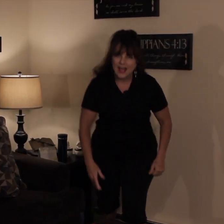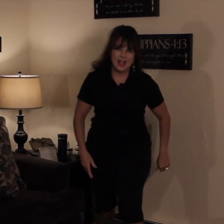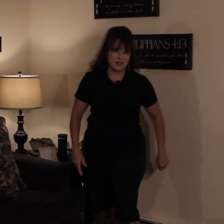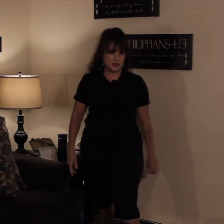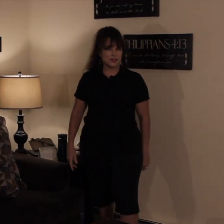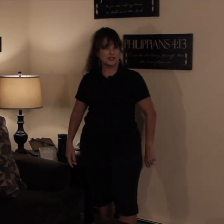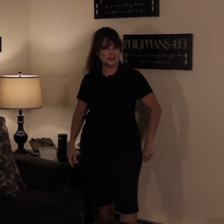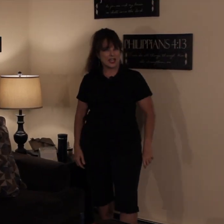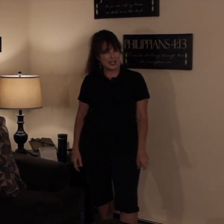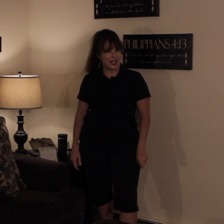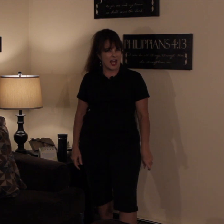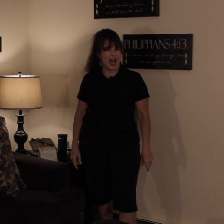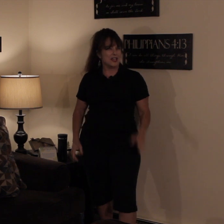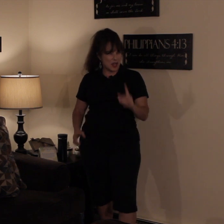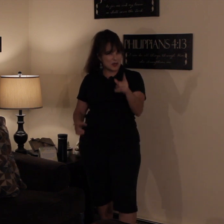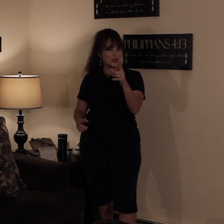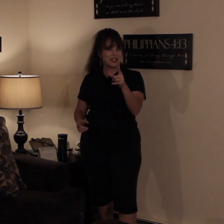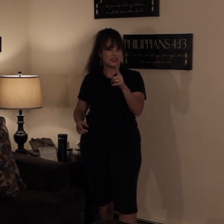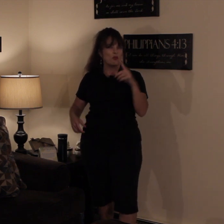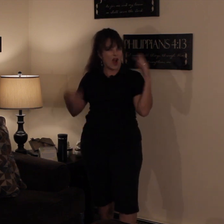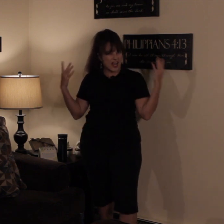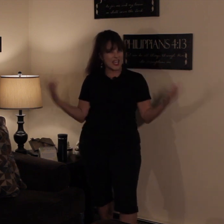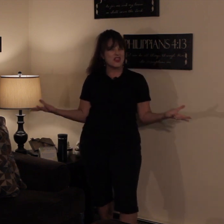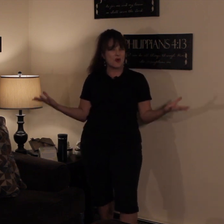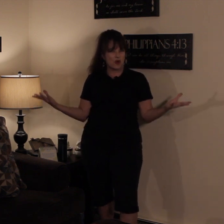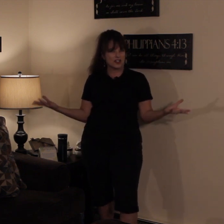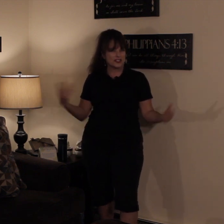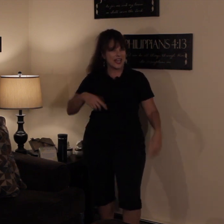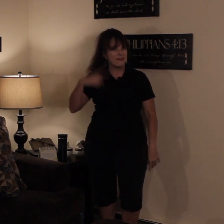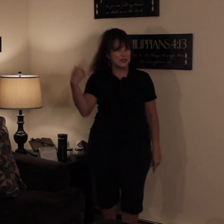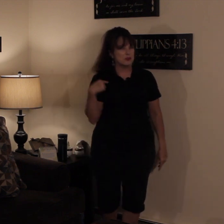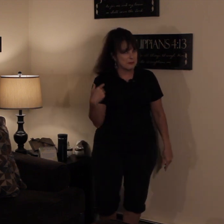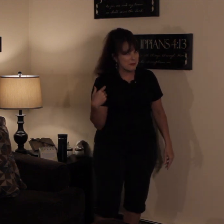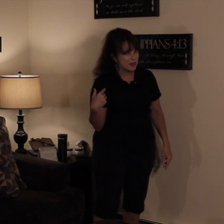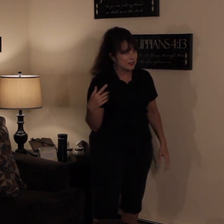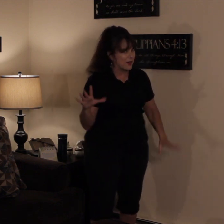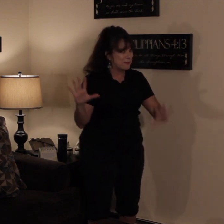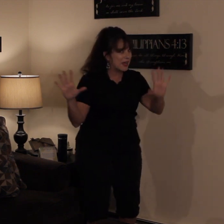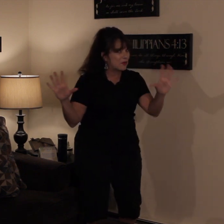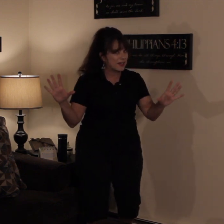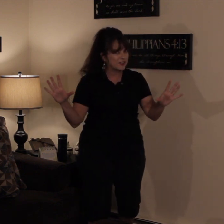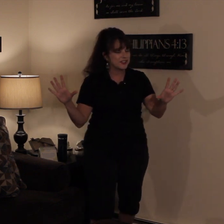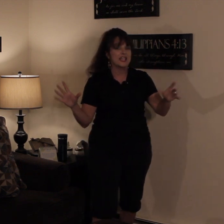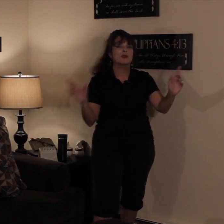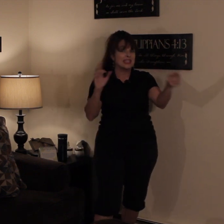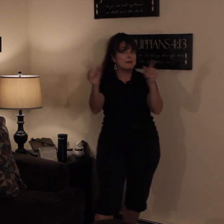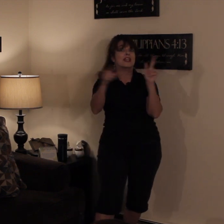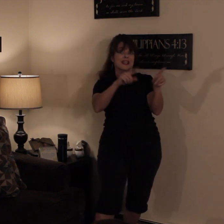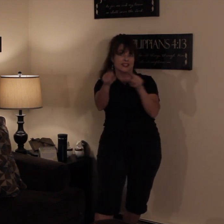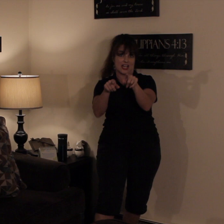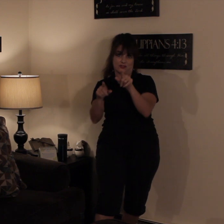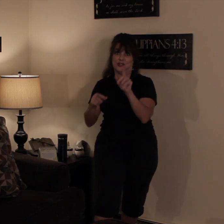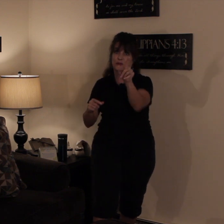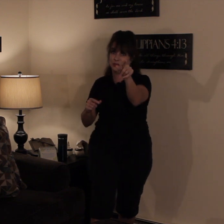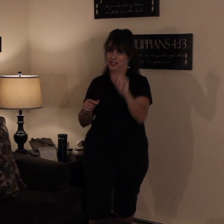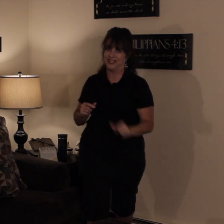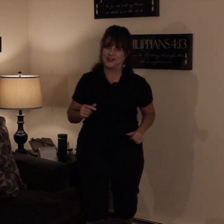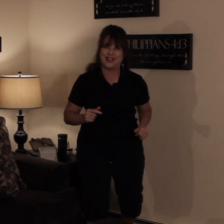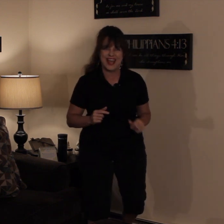And you're just like, I know you're thinking this. What in the world does that have to do with my breakthrough? I'm not quite understanding. Well, let me connect the dots for you real quick here, okay?